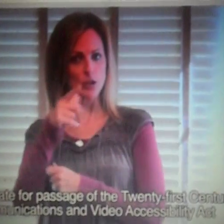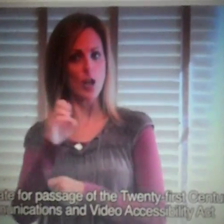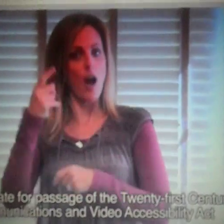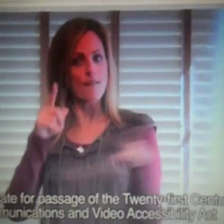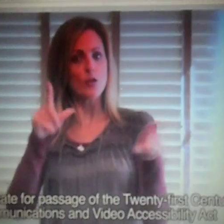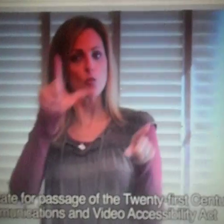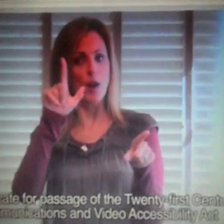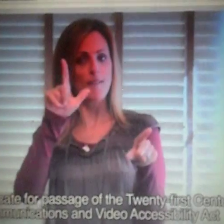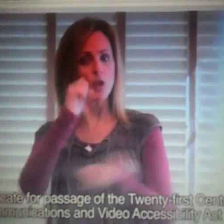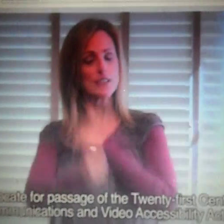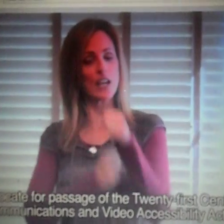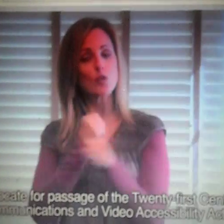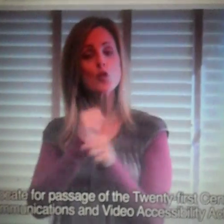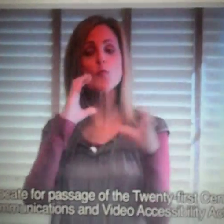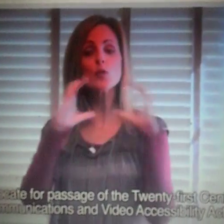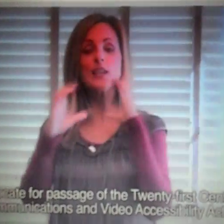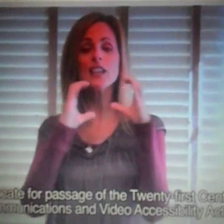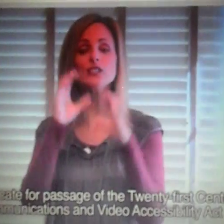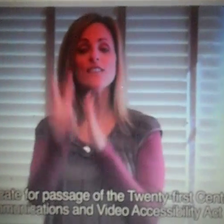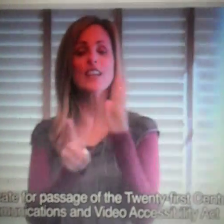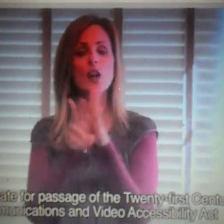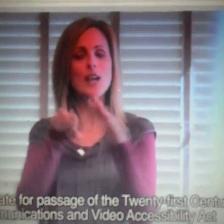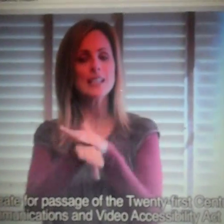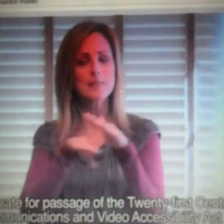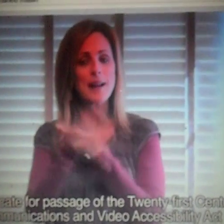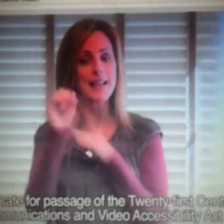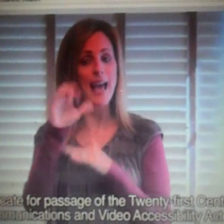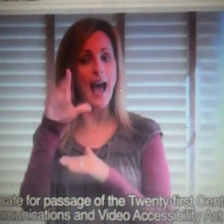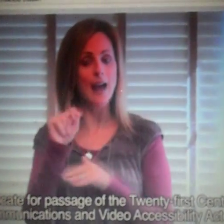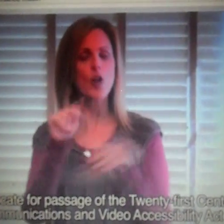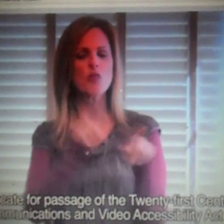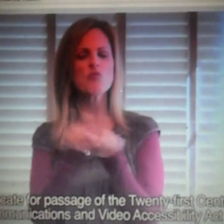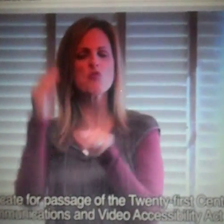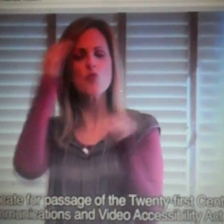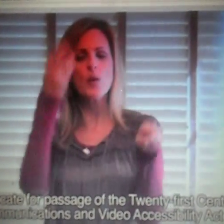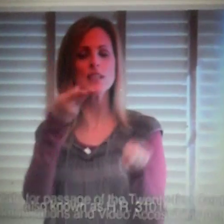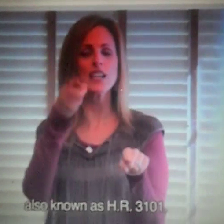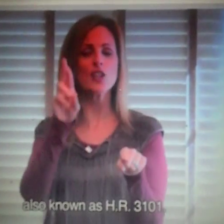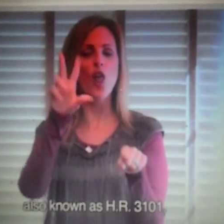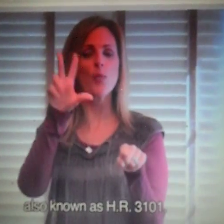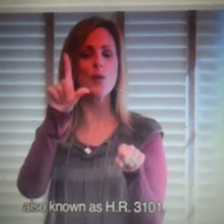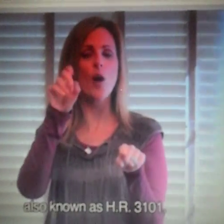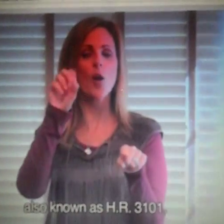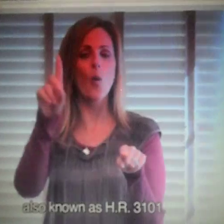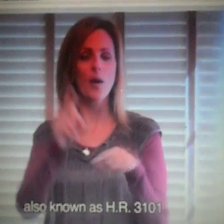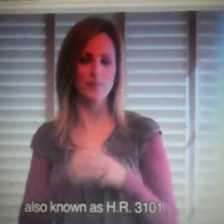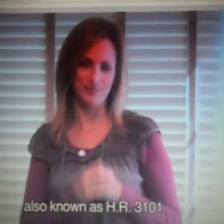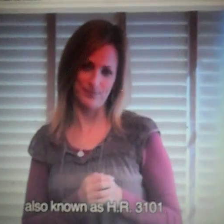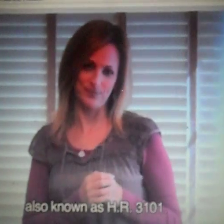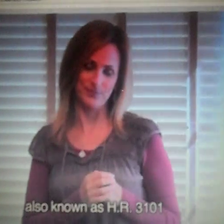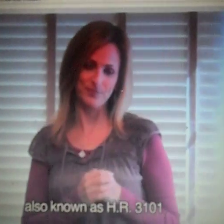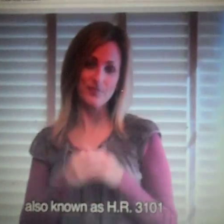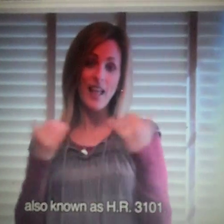for passage of the 21st Century Communications and Video Accessibility Act, also known as HR 3101.